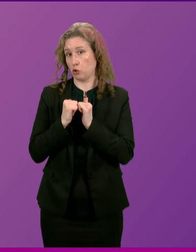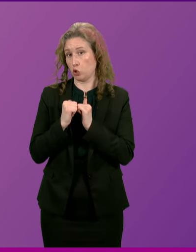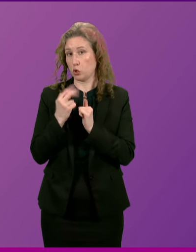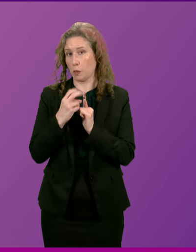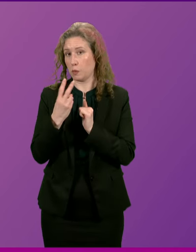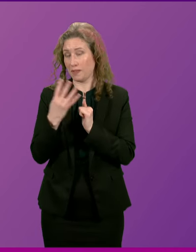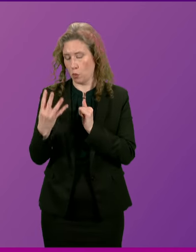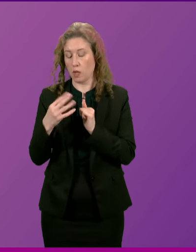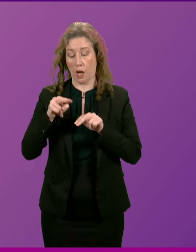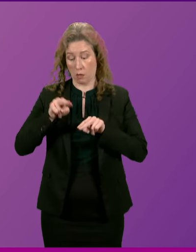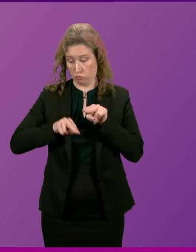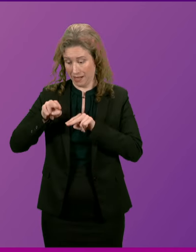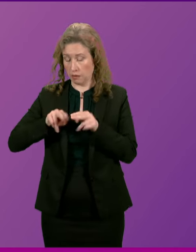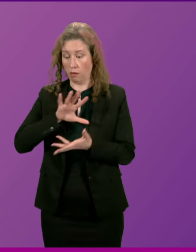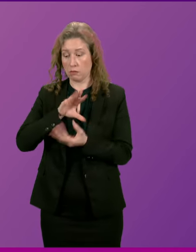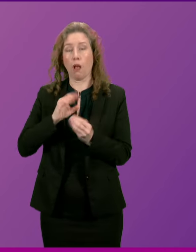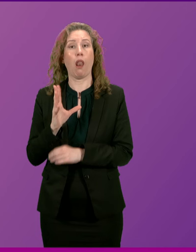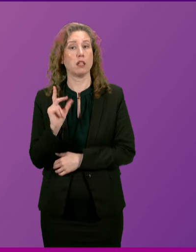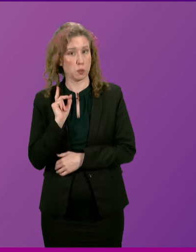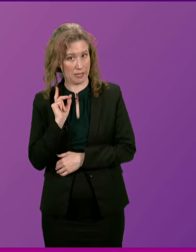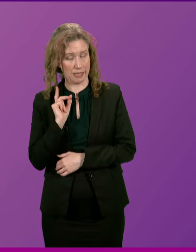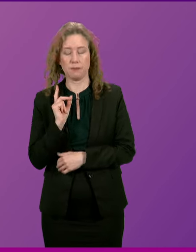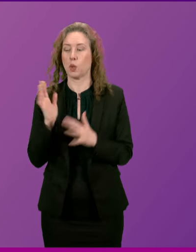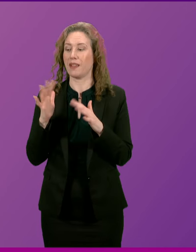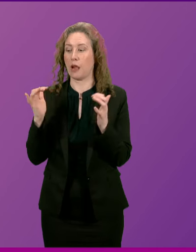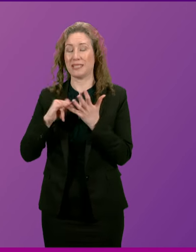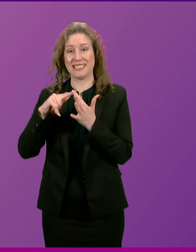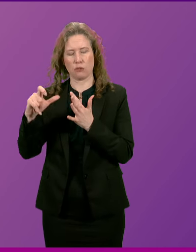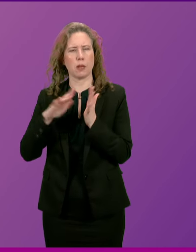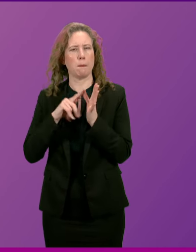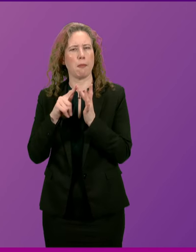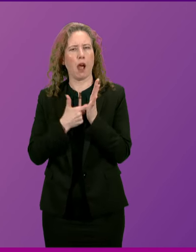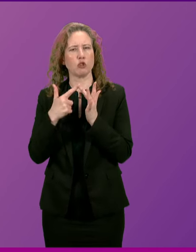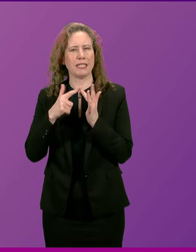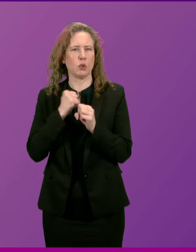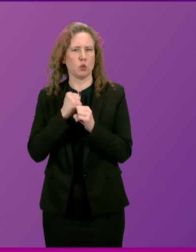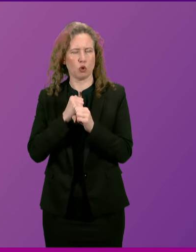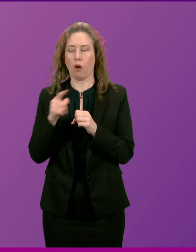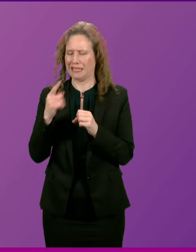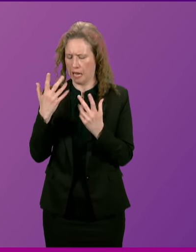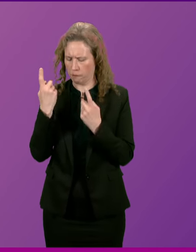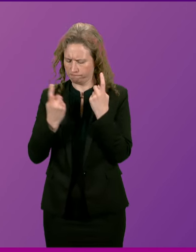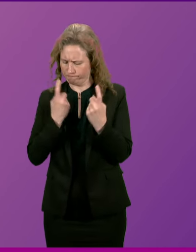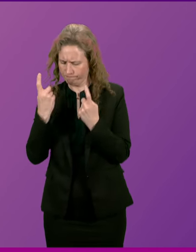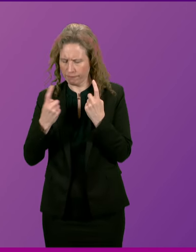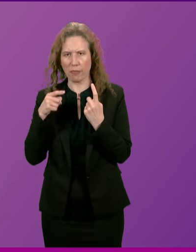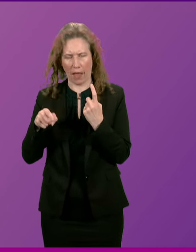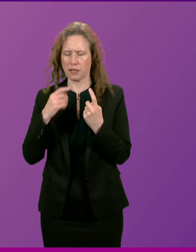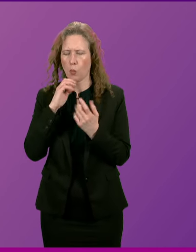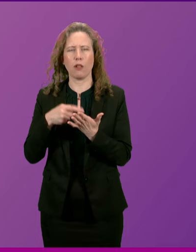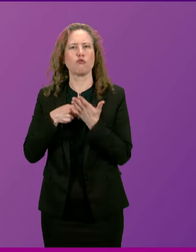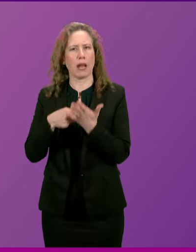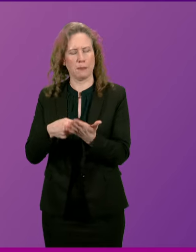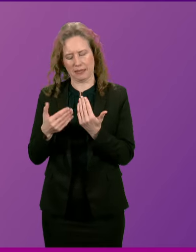That appraisal process concluded last week, and the Cabinet Secretary, Mary Goujon, is now considering the outcome of that process and will make